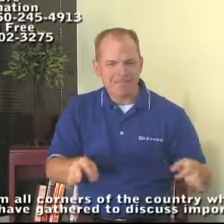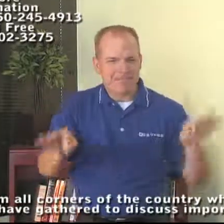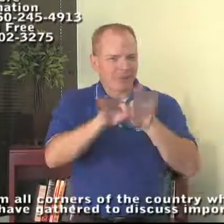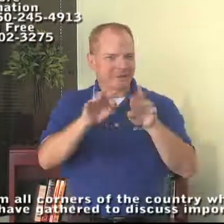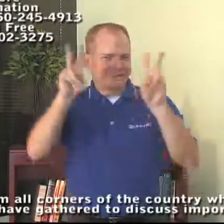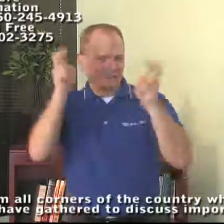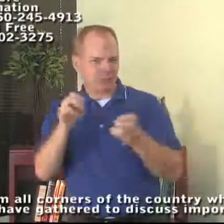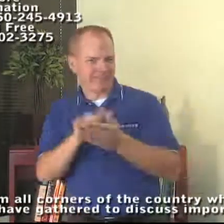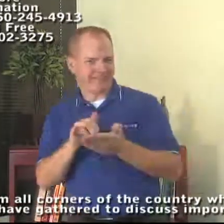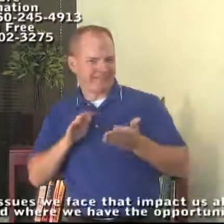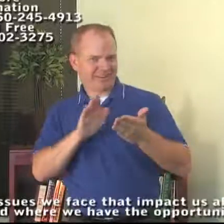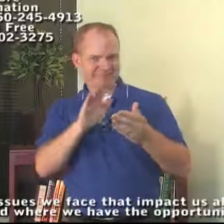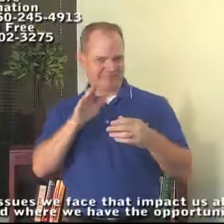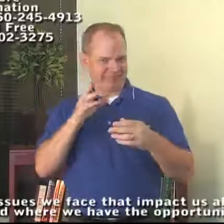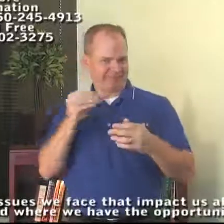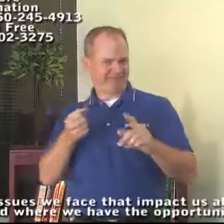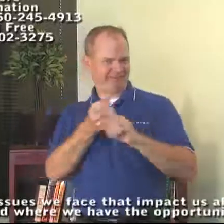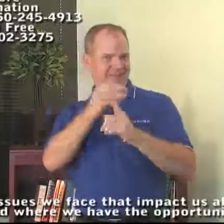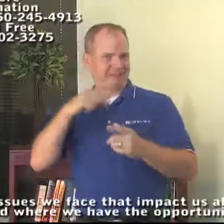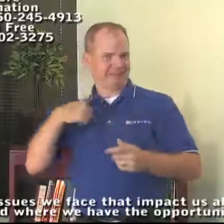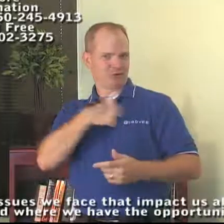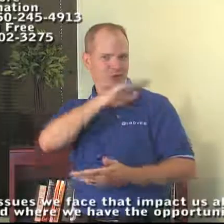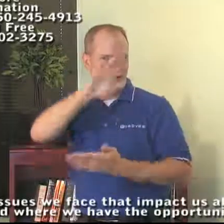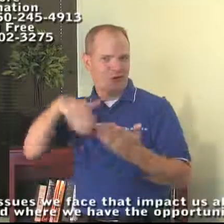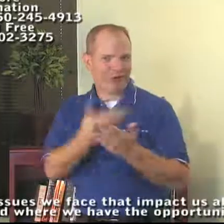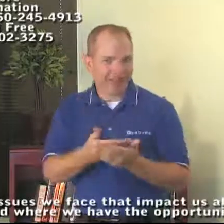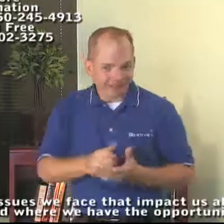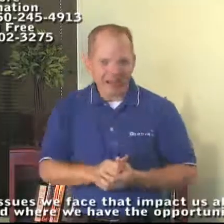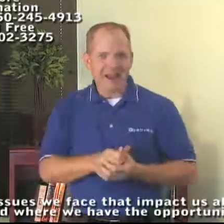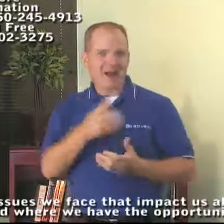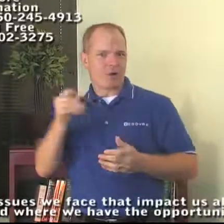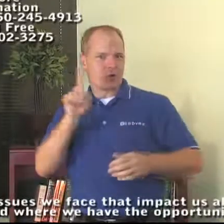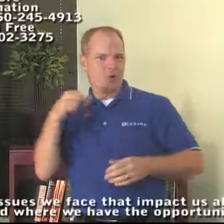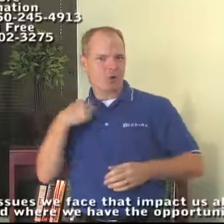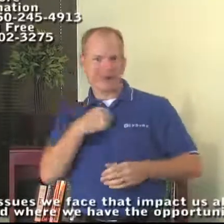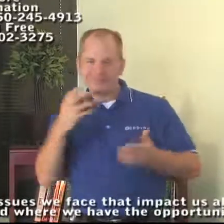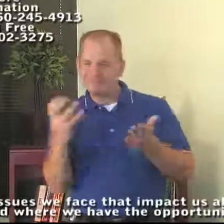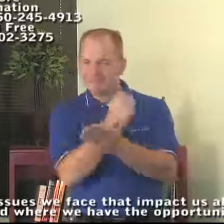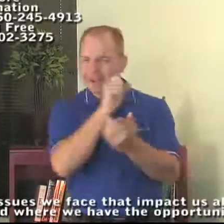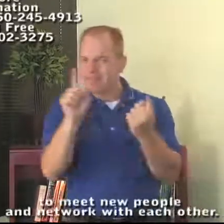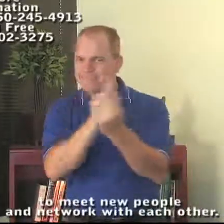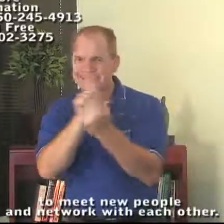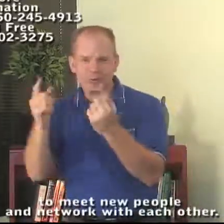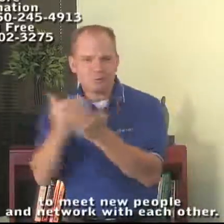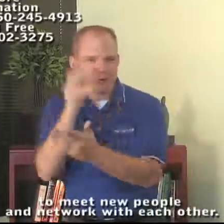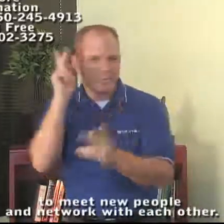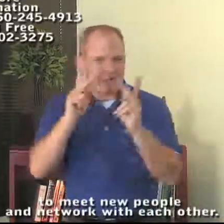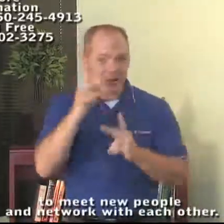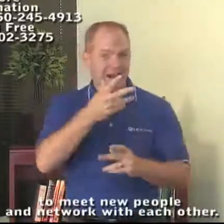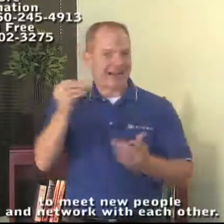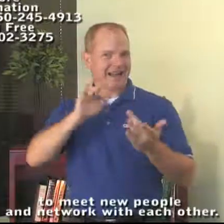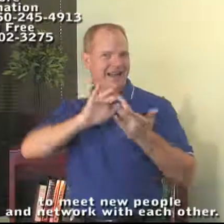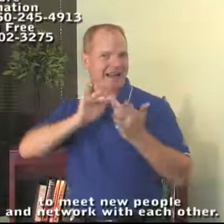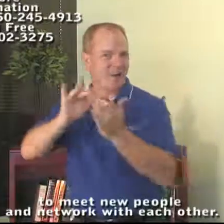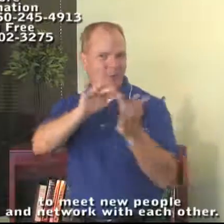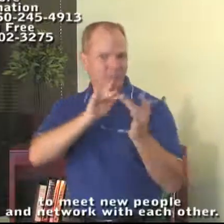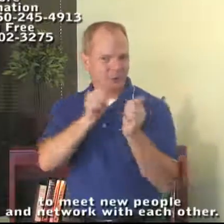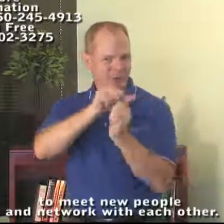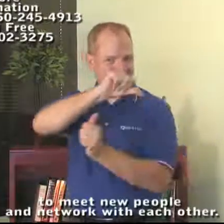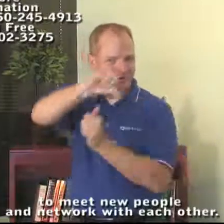people in Tampa Bay area. Encourage all businesses, including restaurants, bars, and doctors' offices to turn on their captions